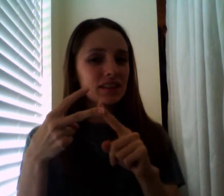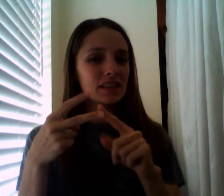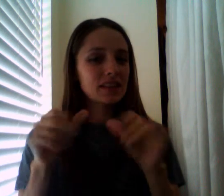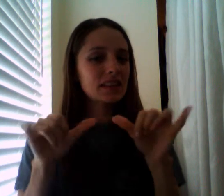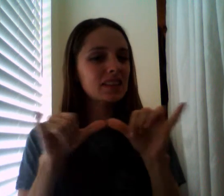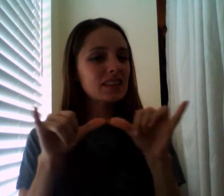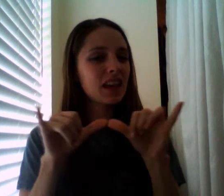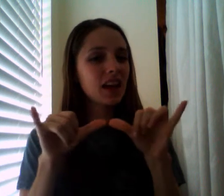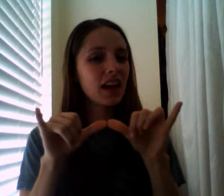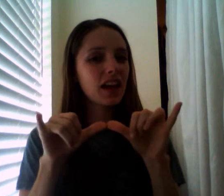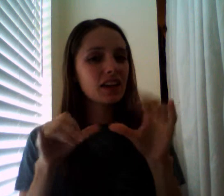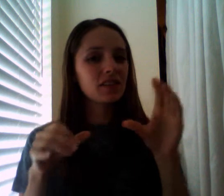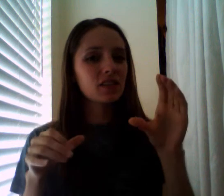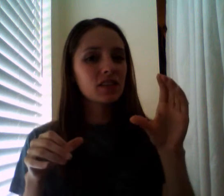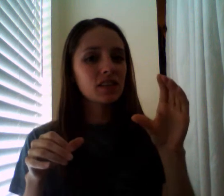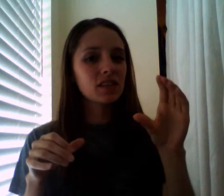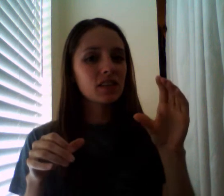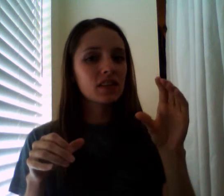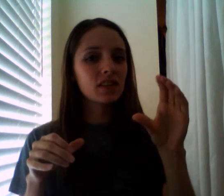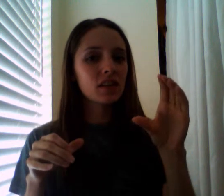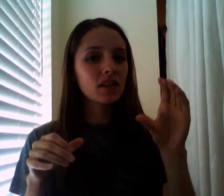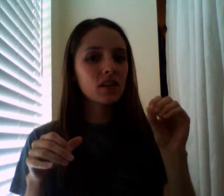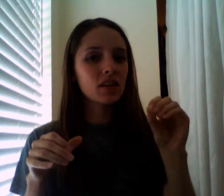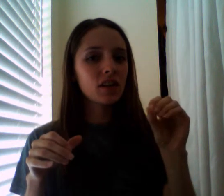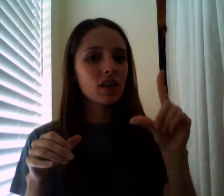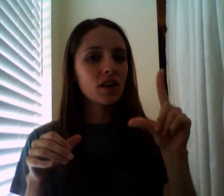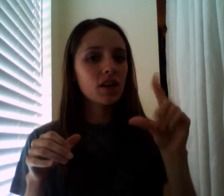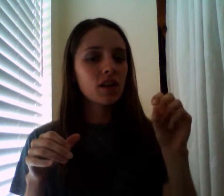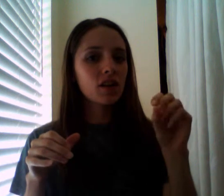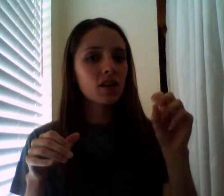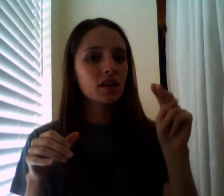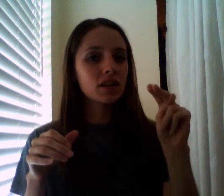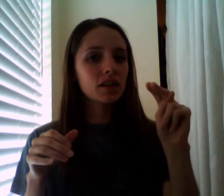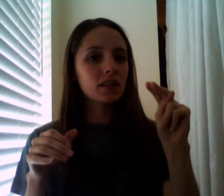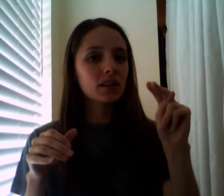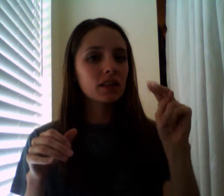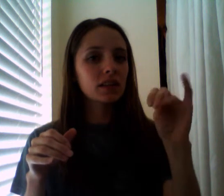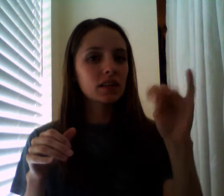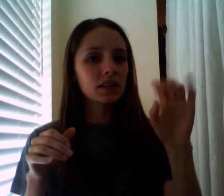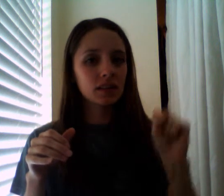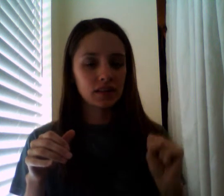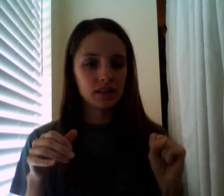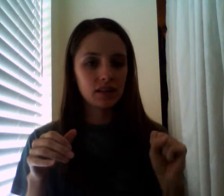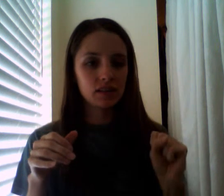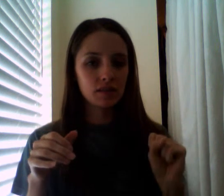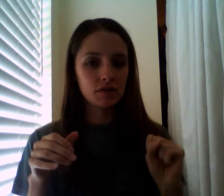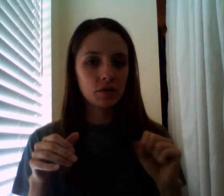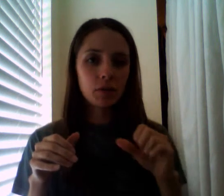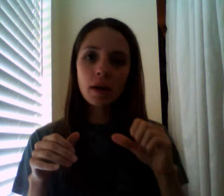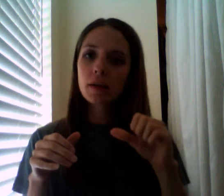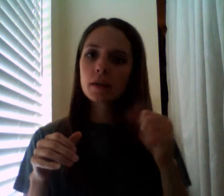all right what about Washington Lacey